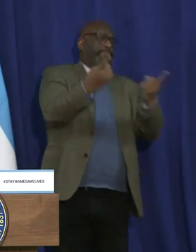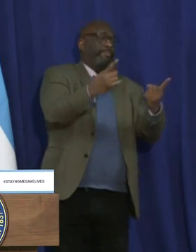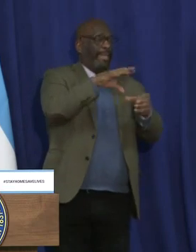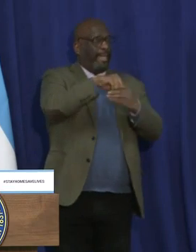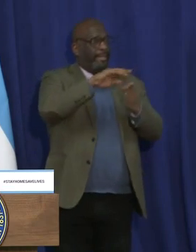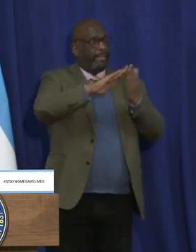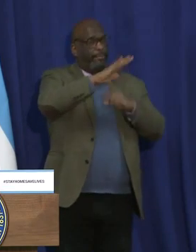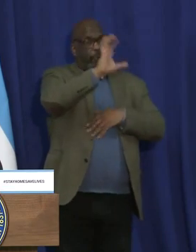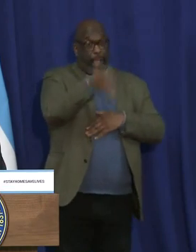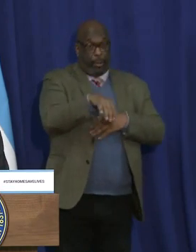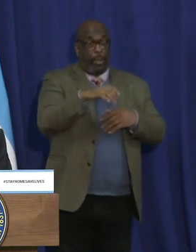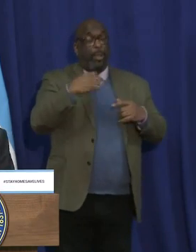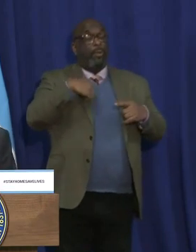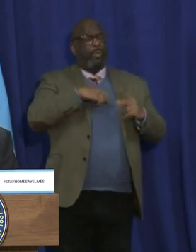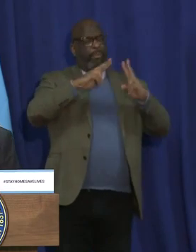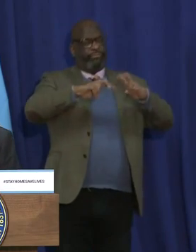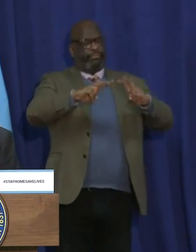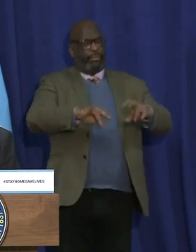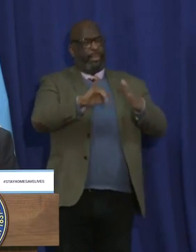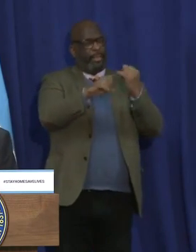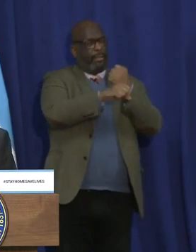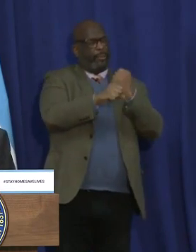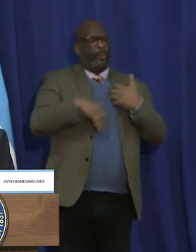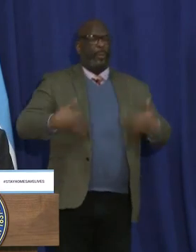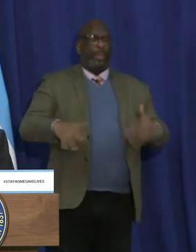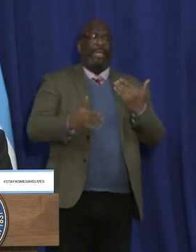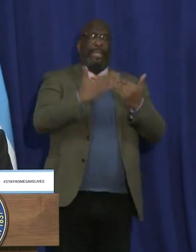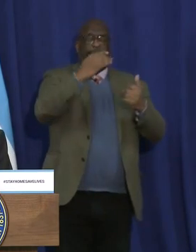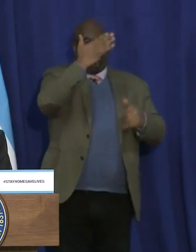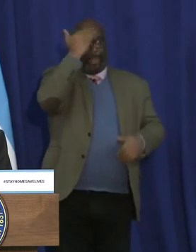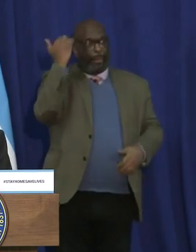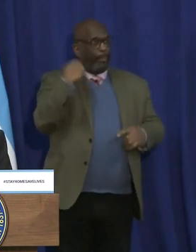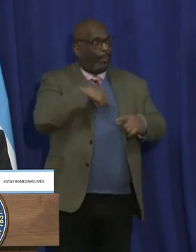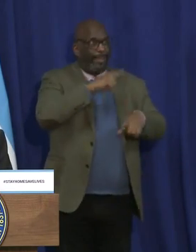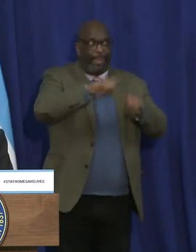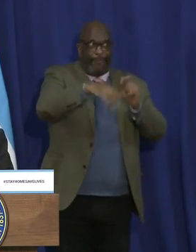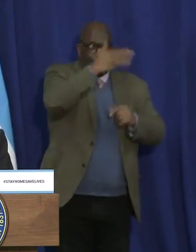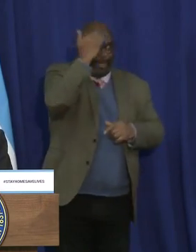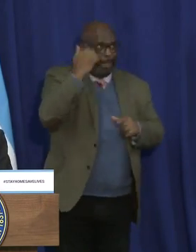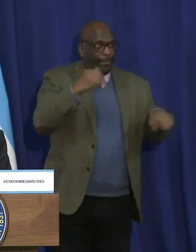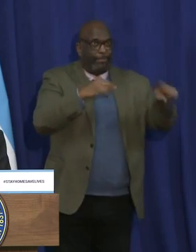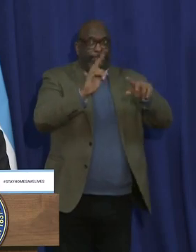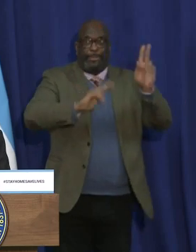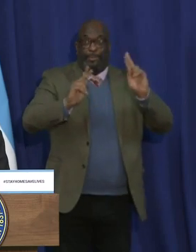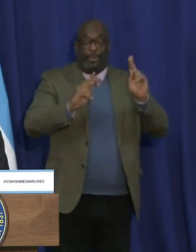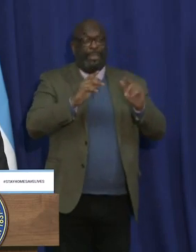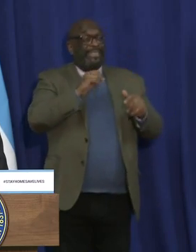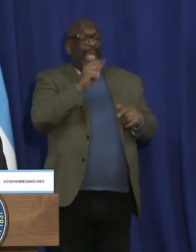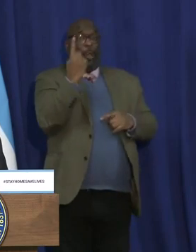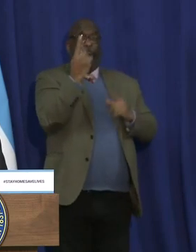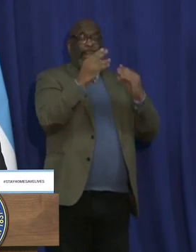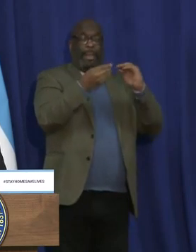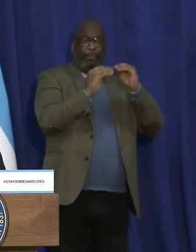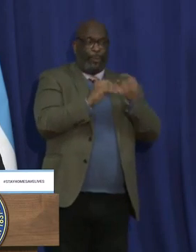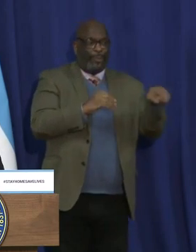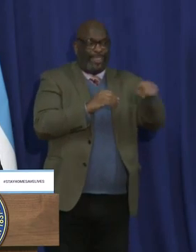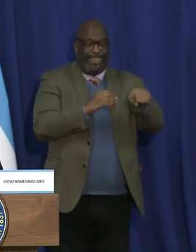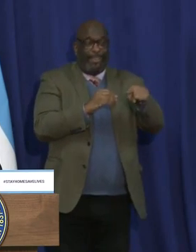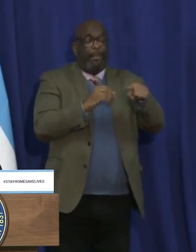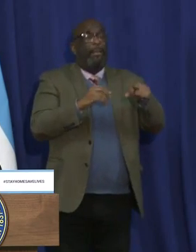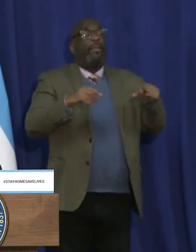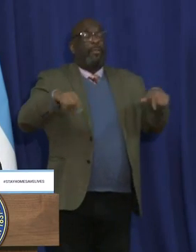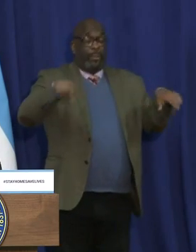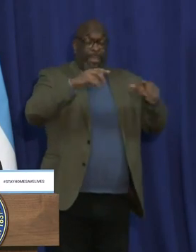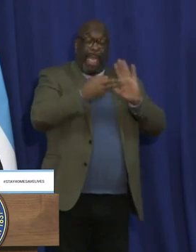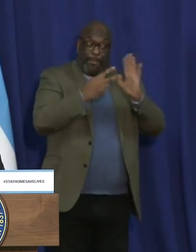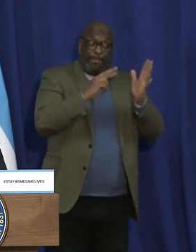looking at data at this scale, it's easy to forget, but we cannot. That these aren't just numbers. They are our people.